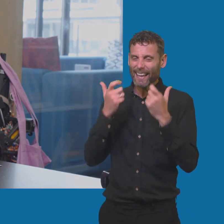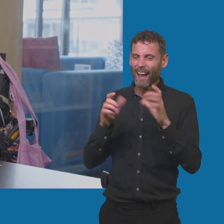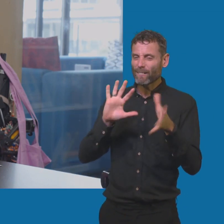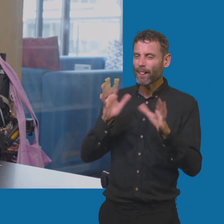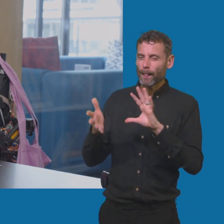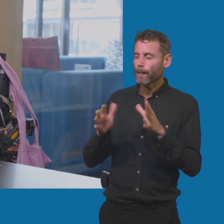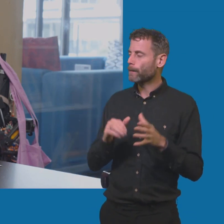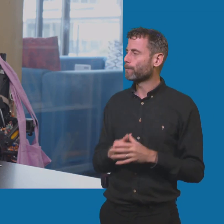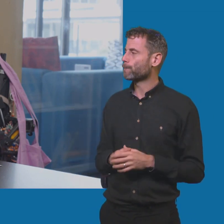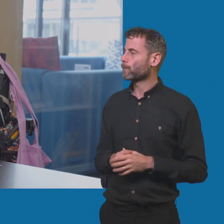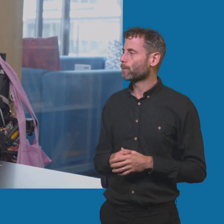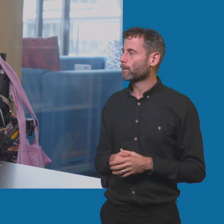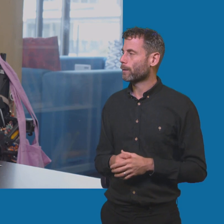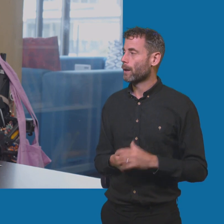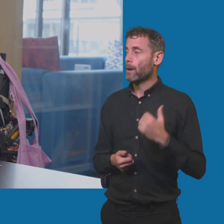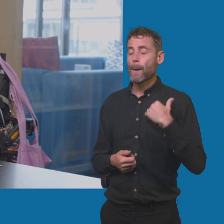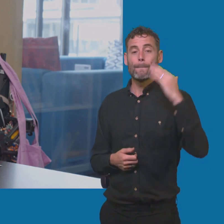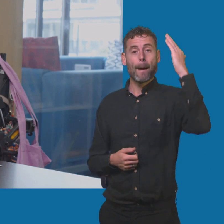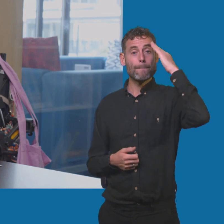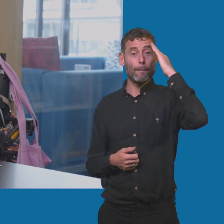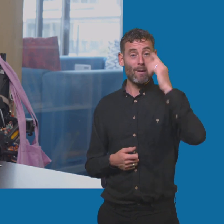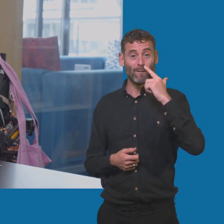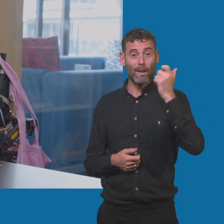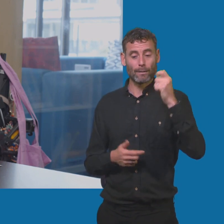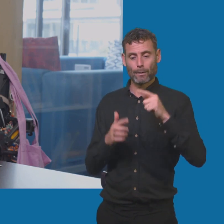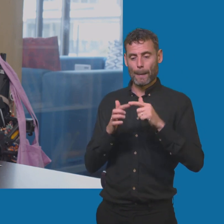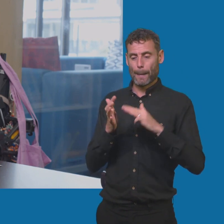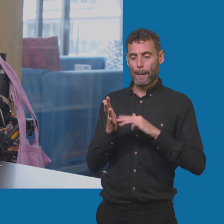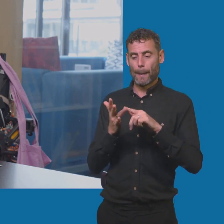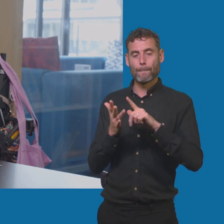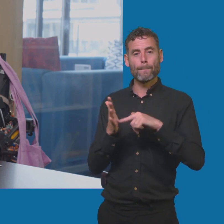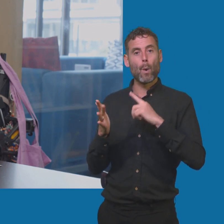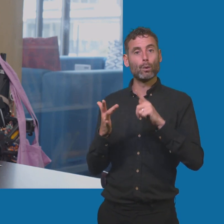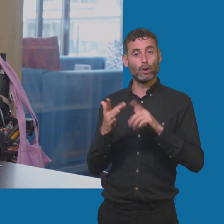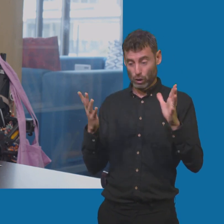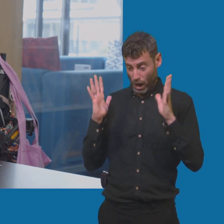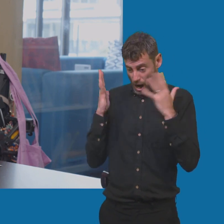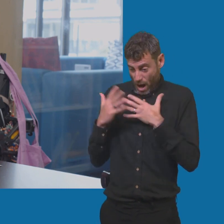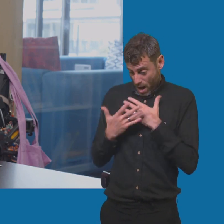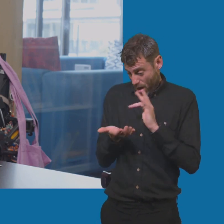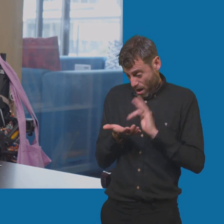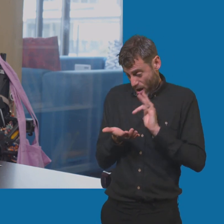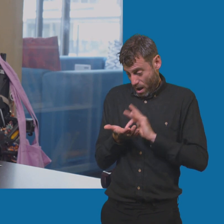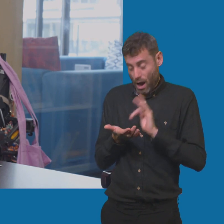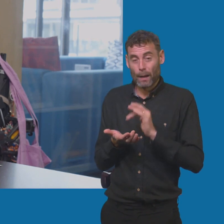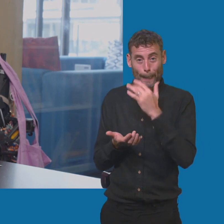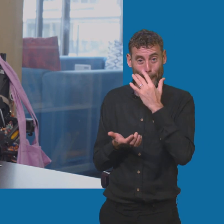when my mum found out how to use emojis, it was like the end of my life as I knew it because all of a sudden it was just